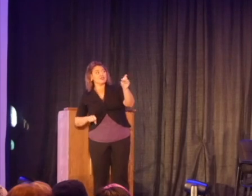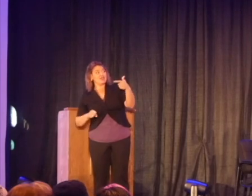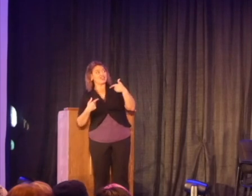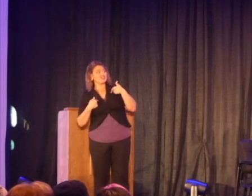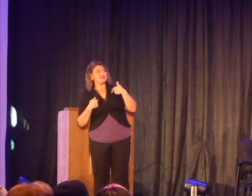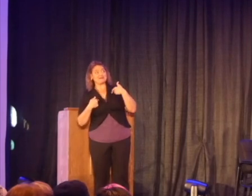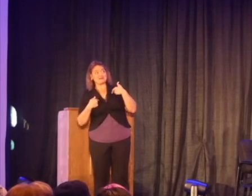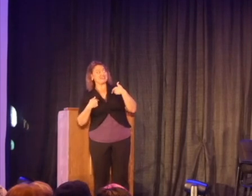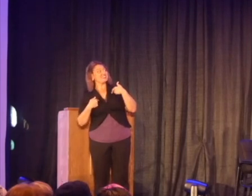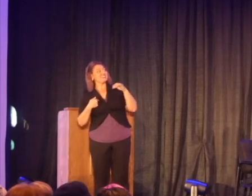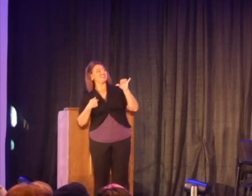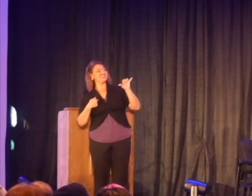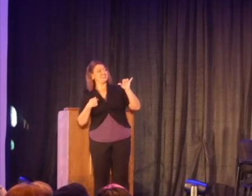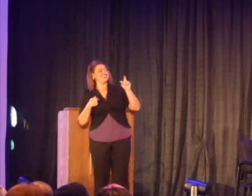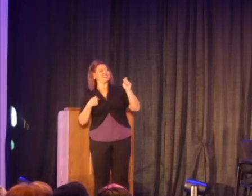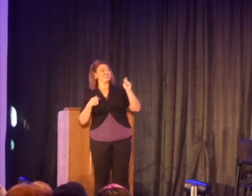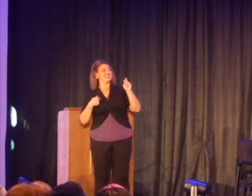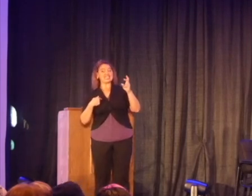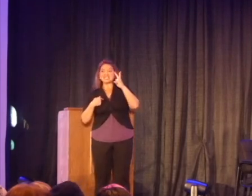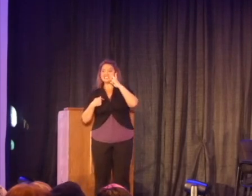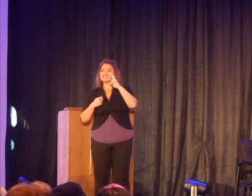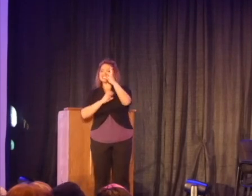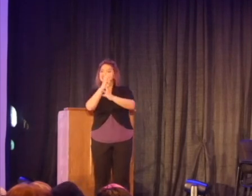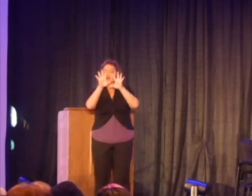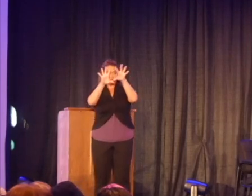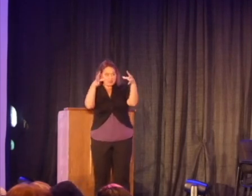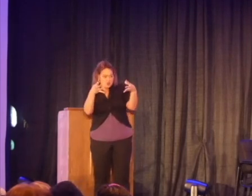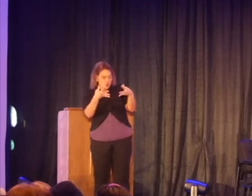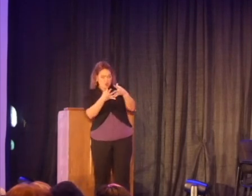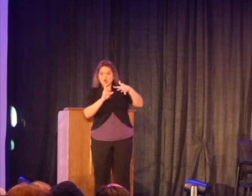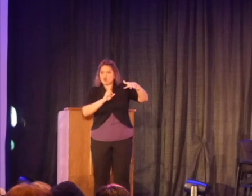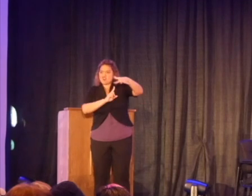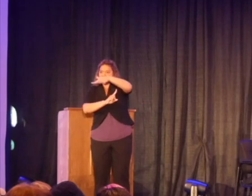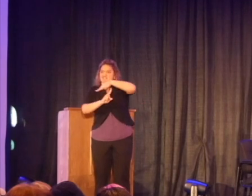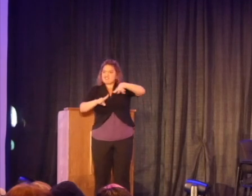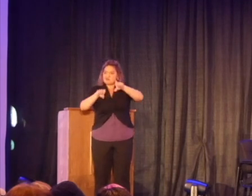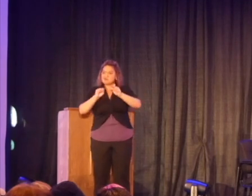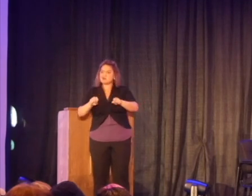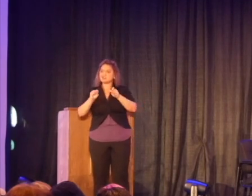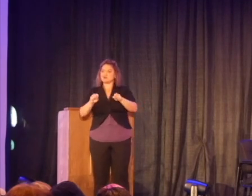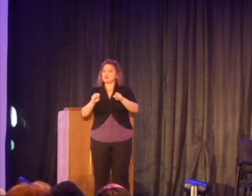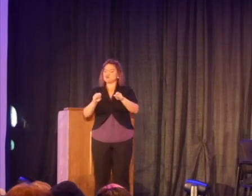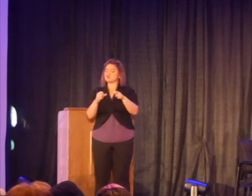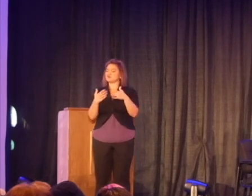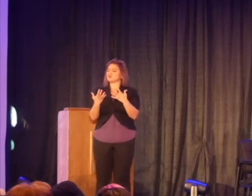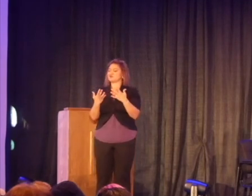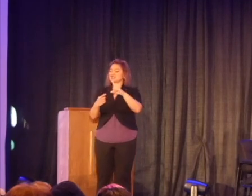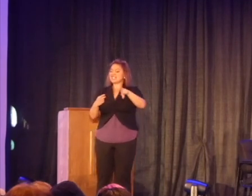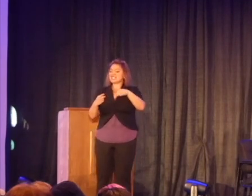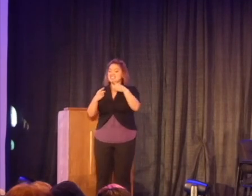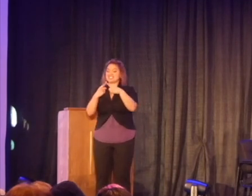He's seeing that the whole world that's built around him could be his. So, it's about